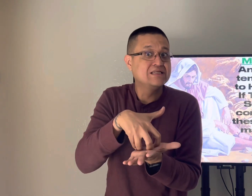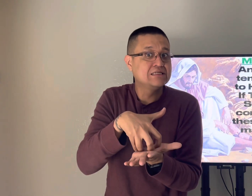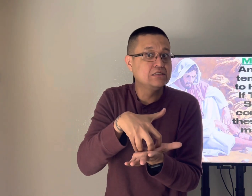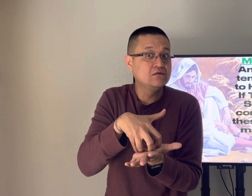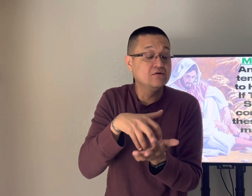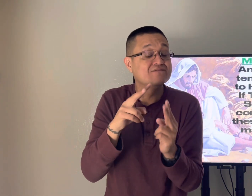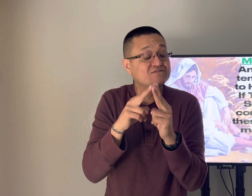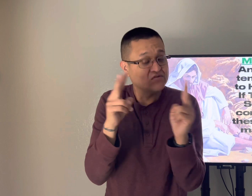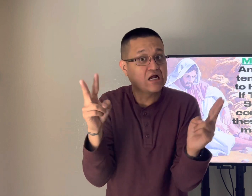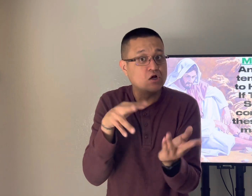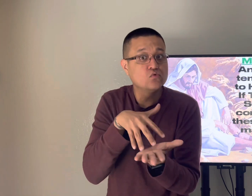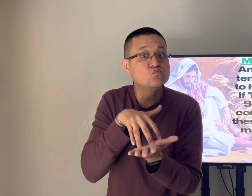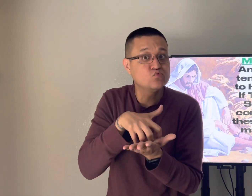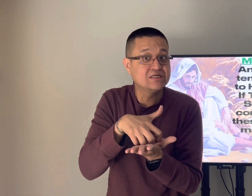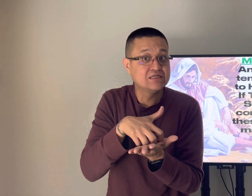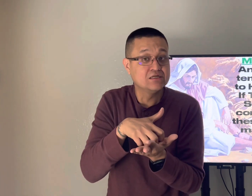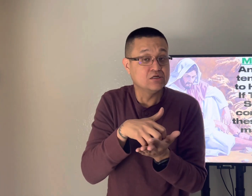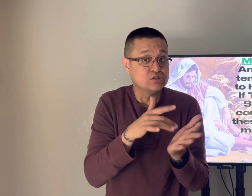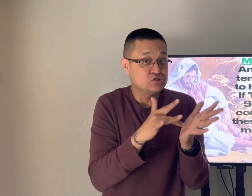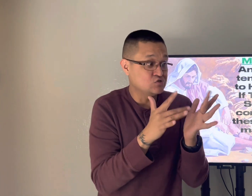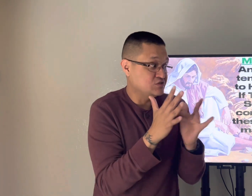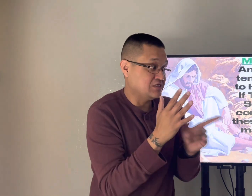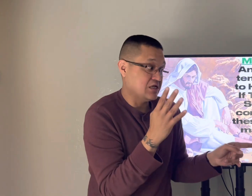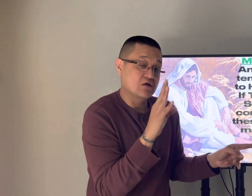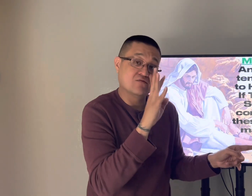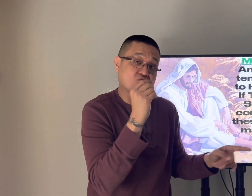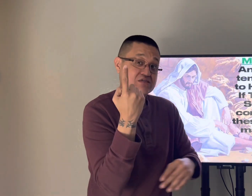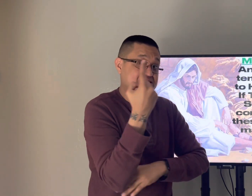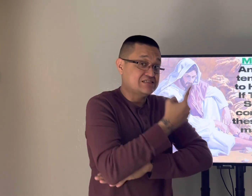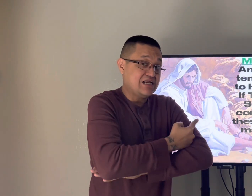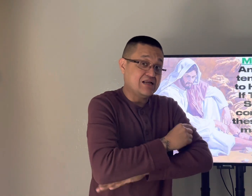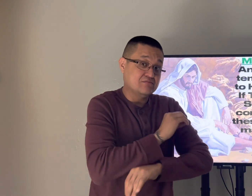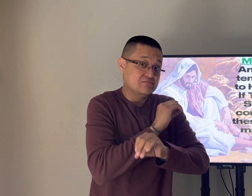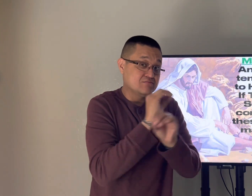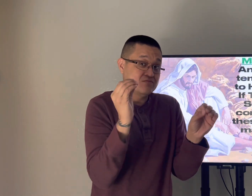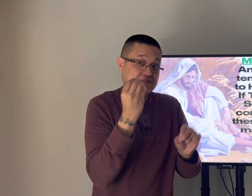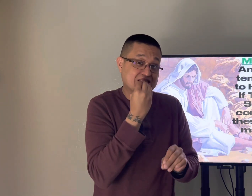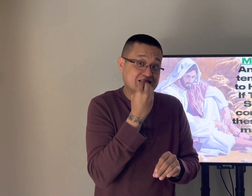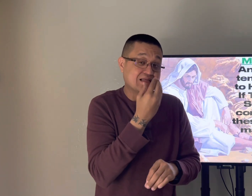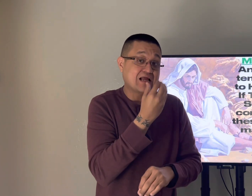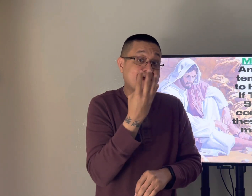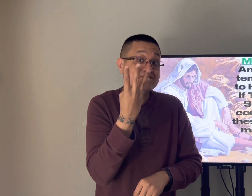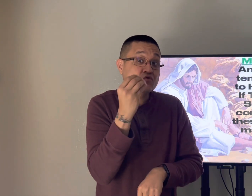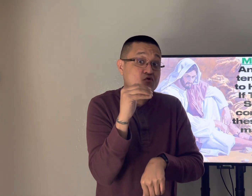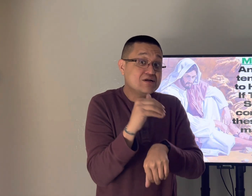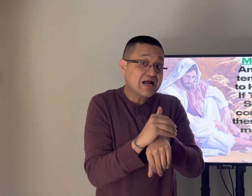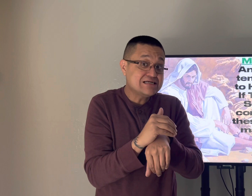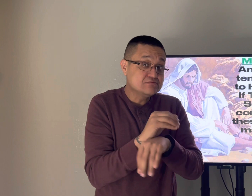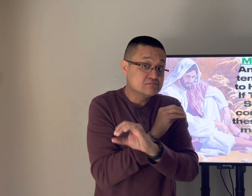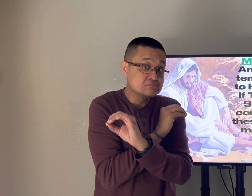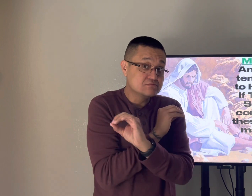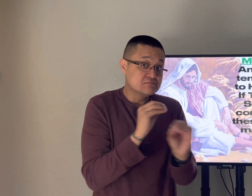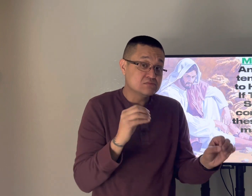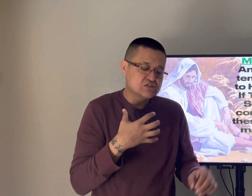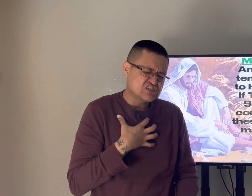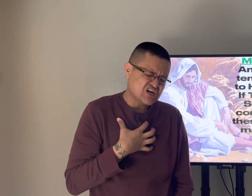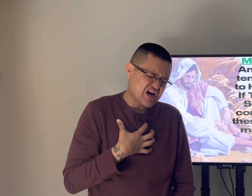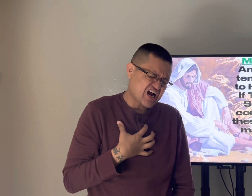i mean the the flesh is very very weak again jesus here is as fasted for 40 days and 40